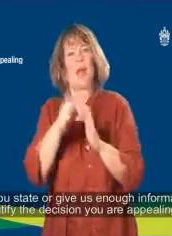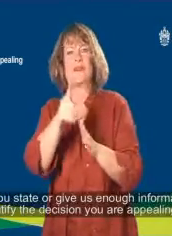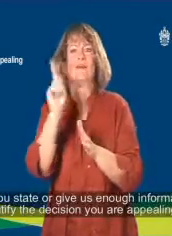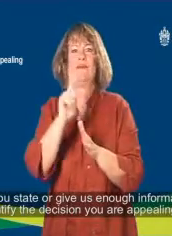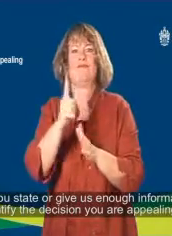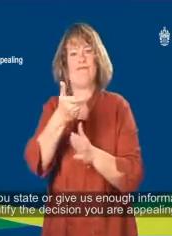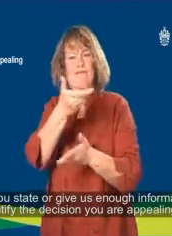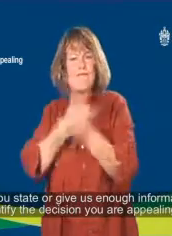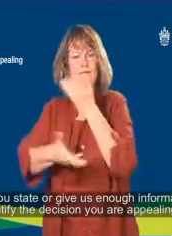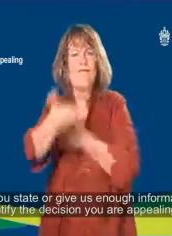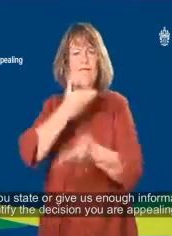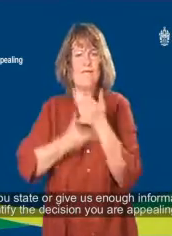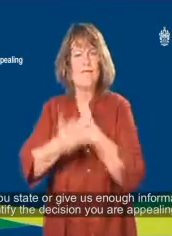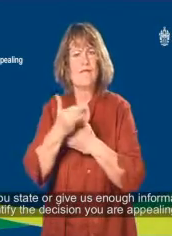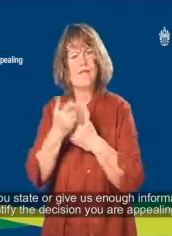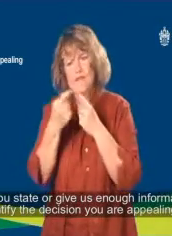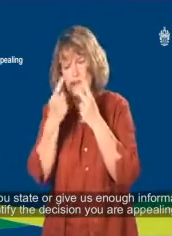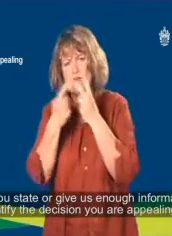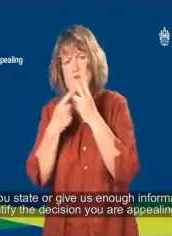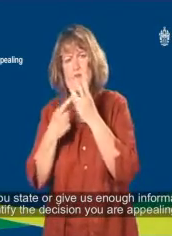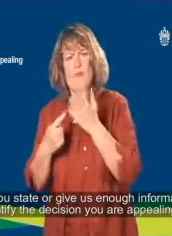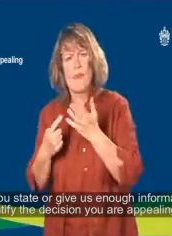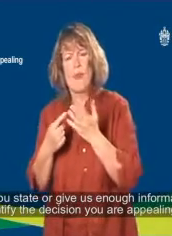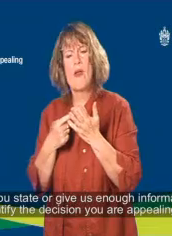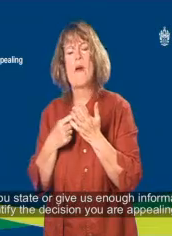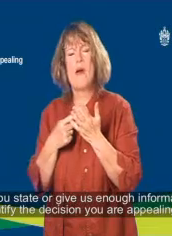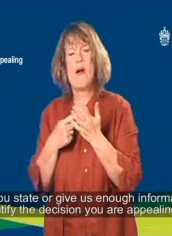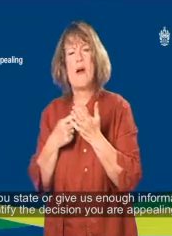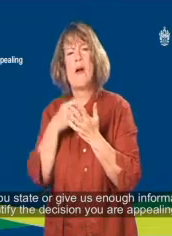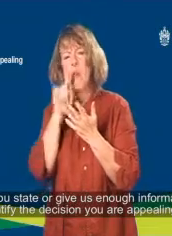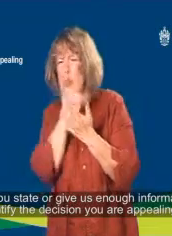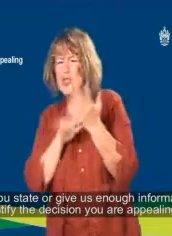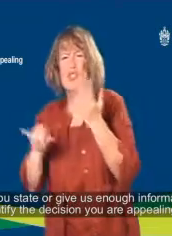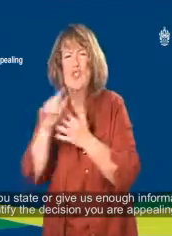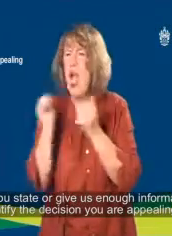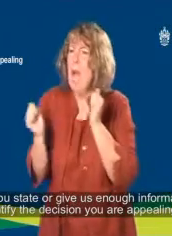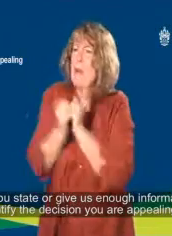and b you state or give us enough information to identify the decision you are appealing